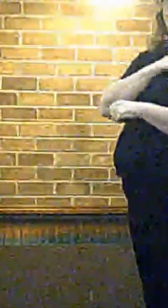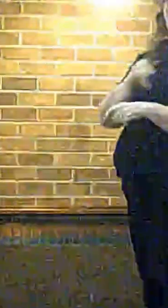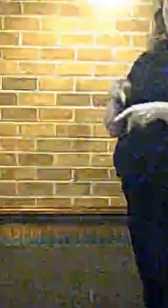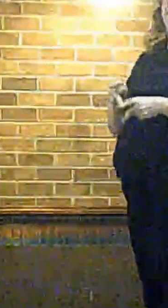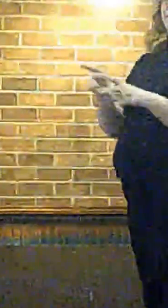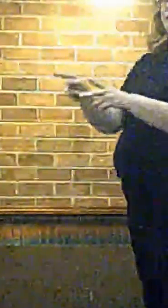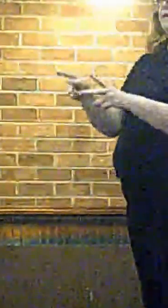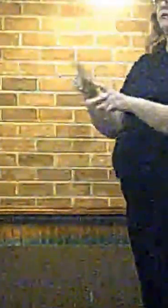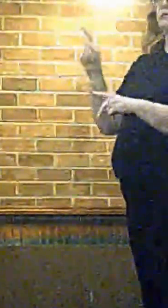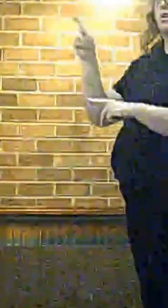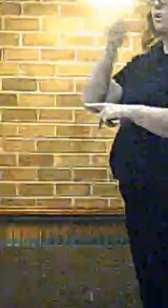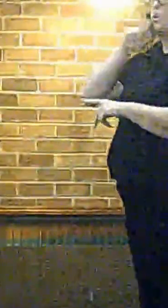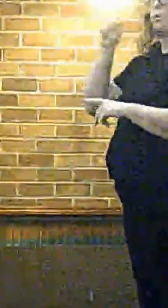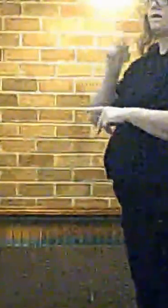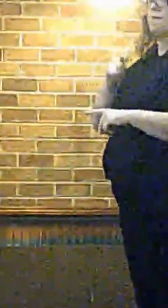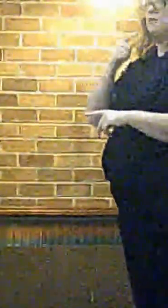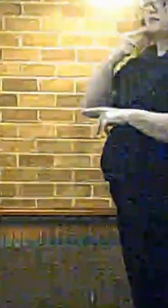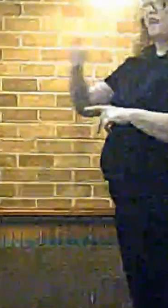Not according to this world.